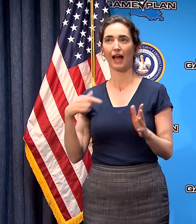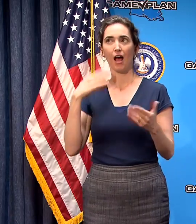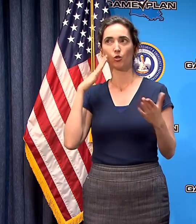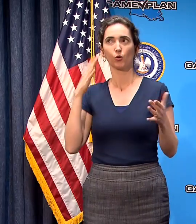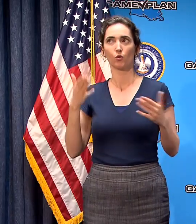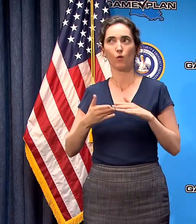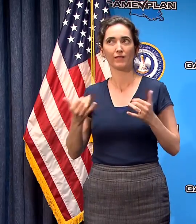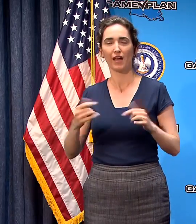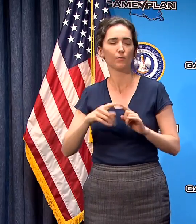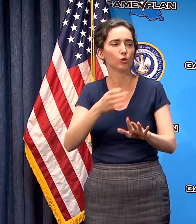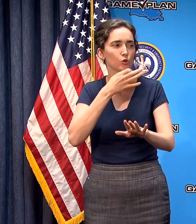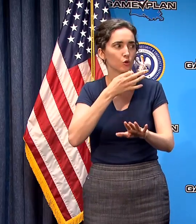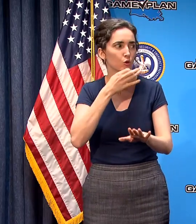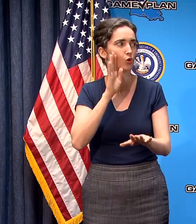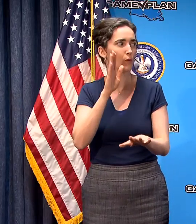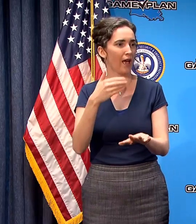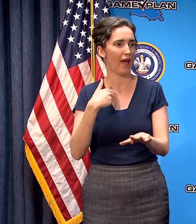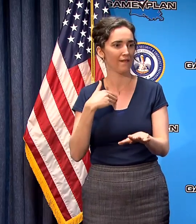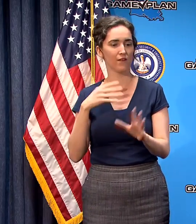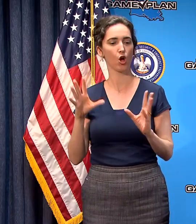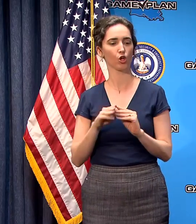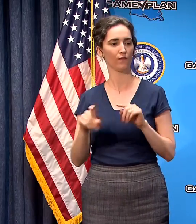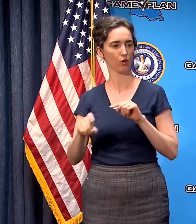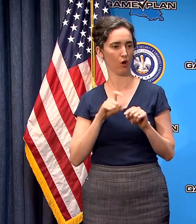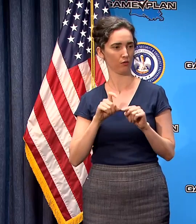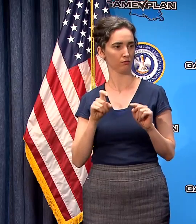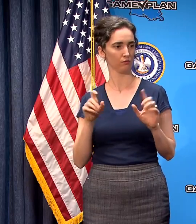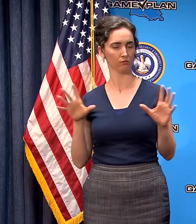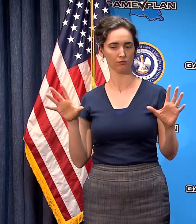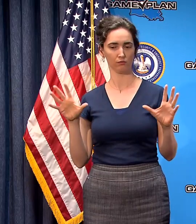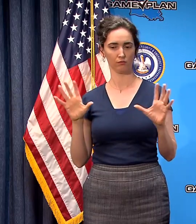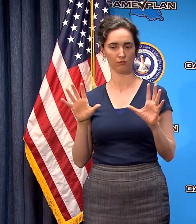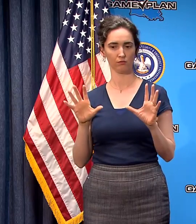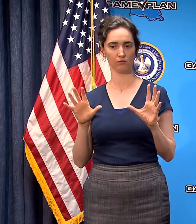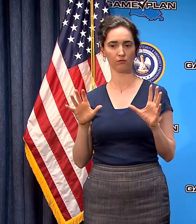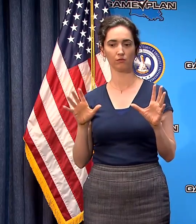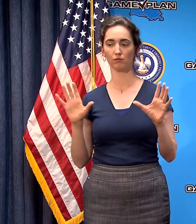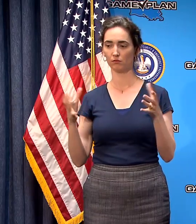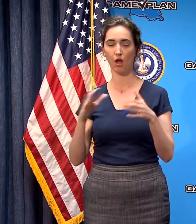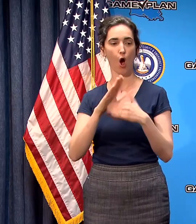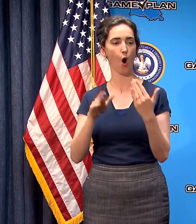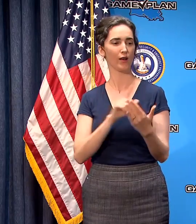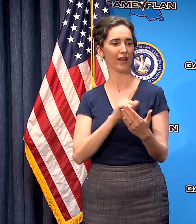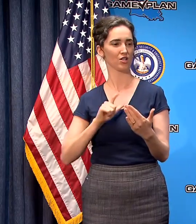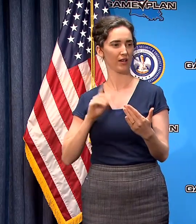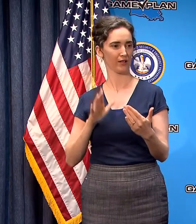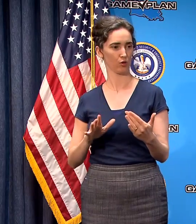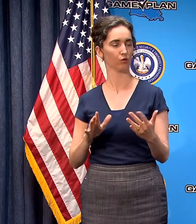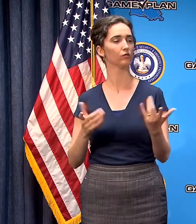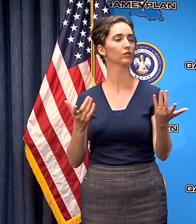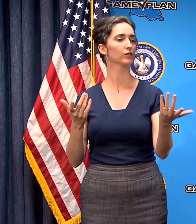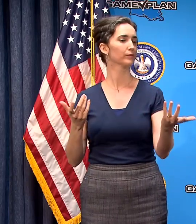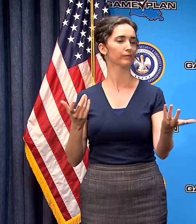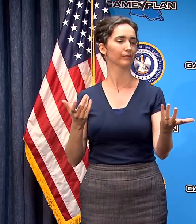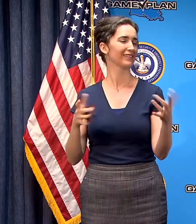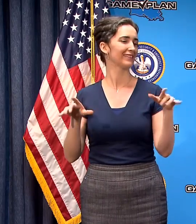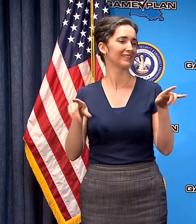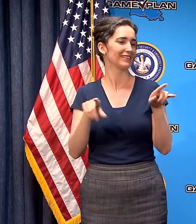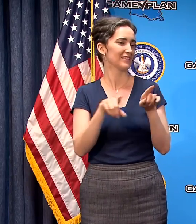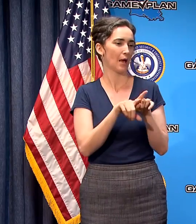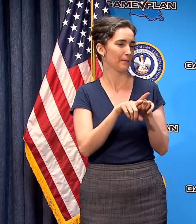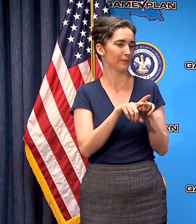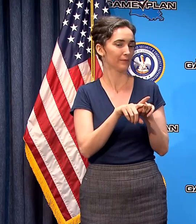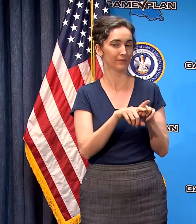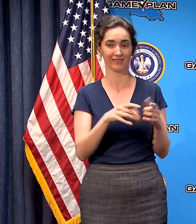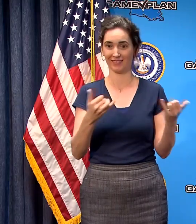right now but very soon we're going to have a conference call with all rank and file legislators just basically having the same conversation